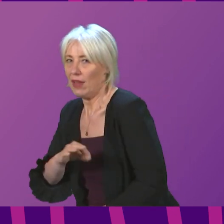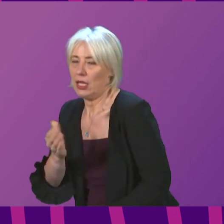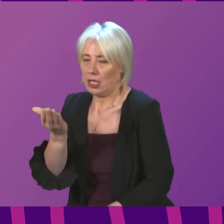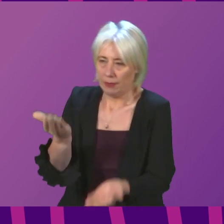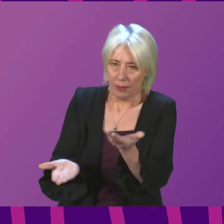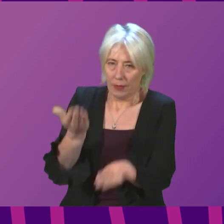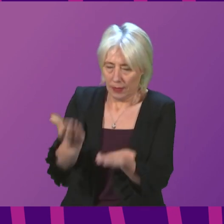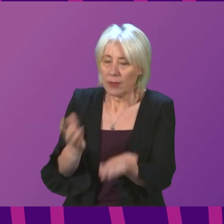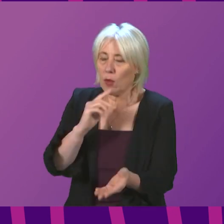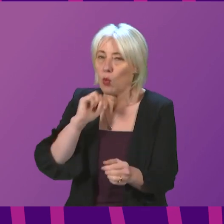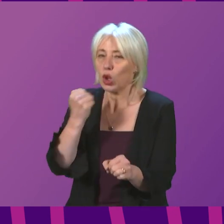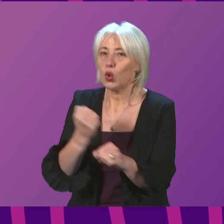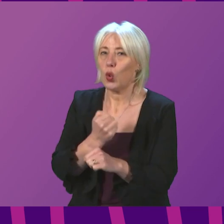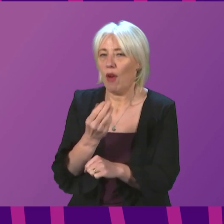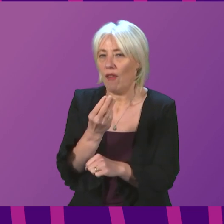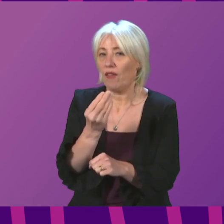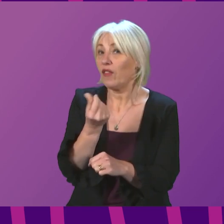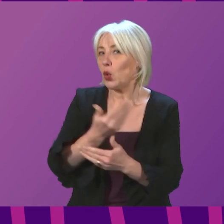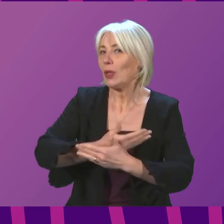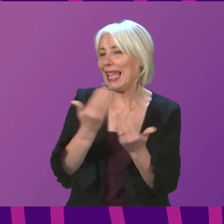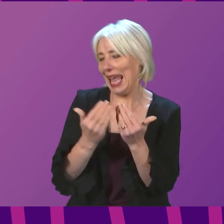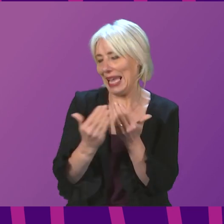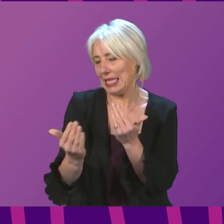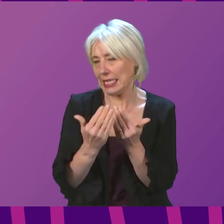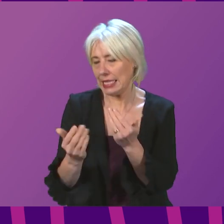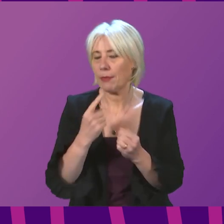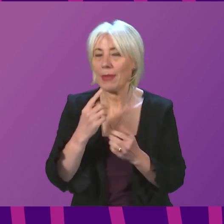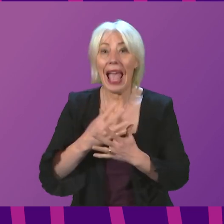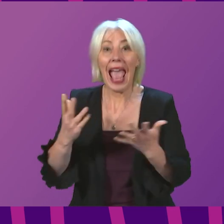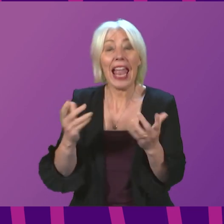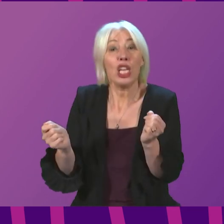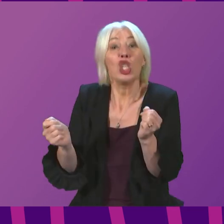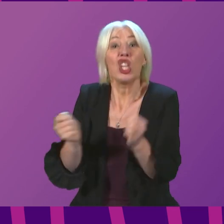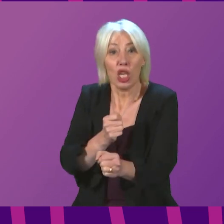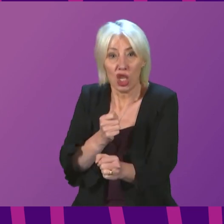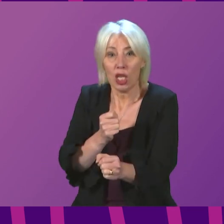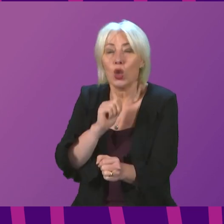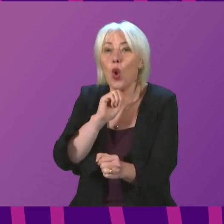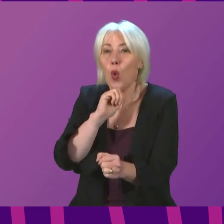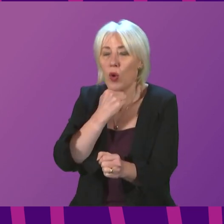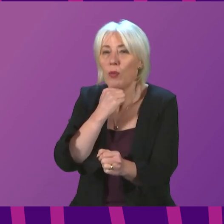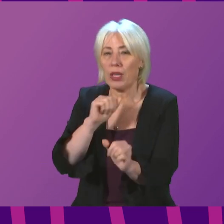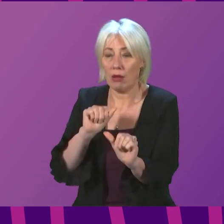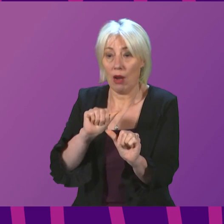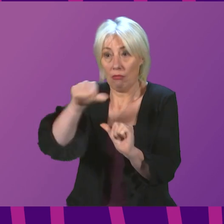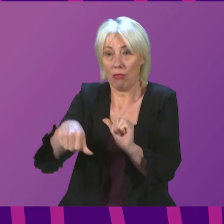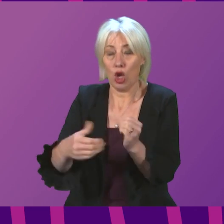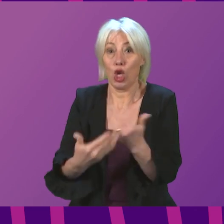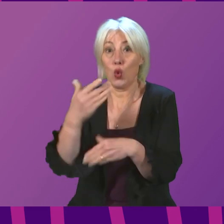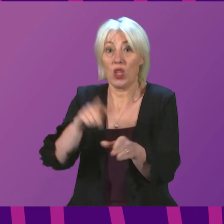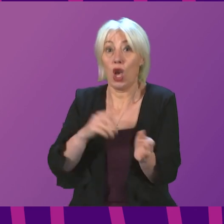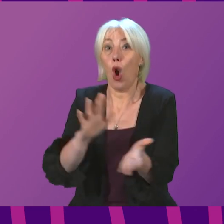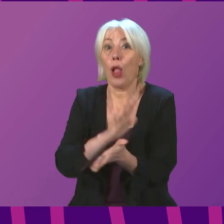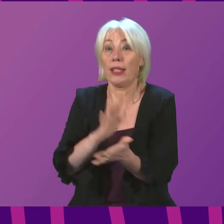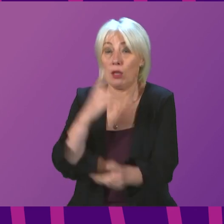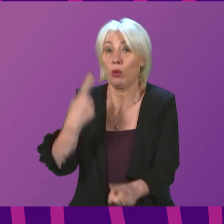to do that over the next few days, with any changes coming into effect from immediately after the New Year holidays.